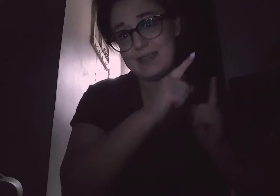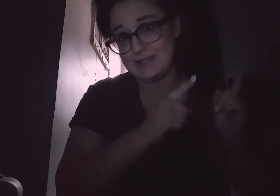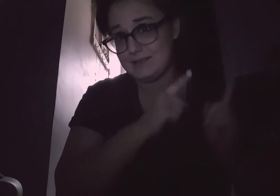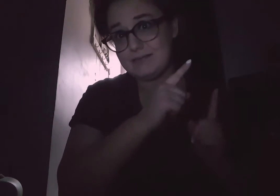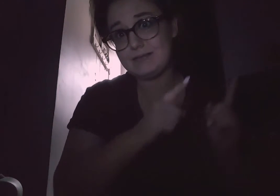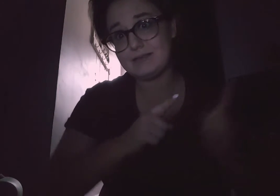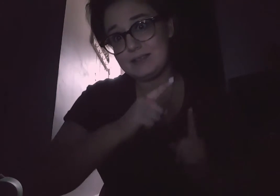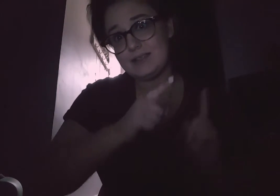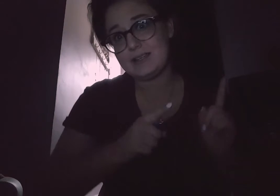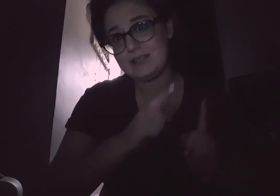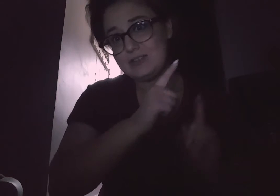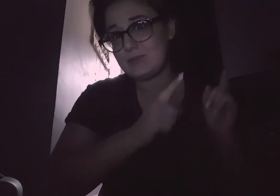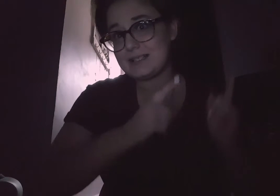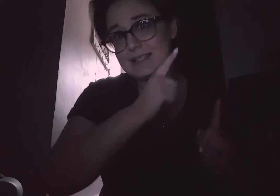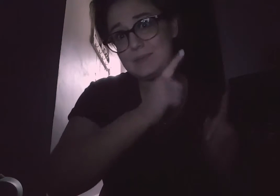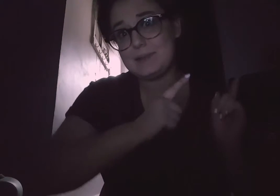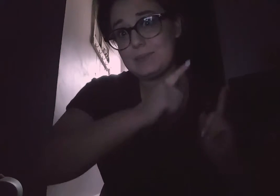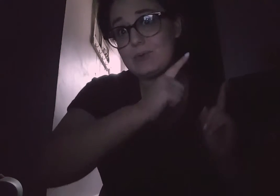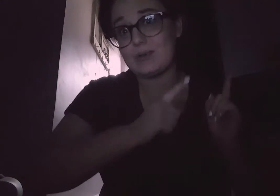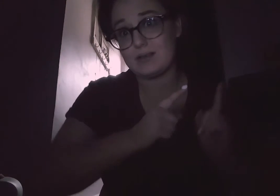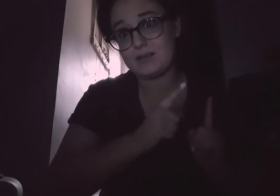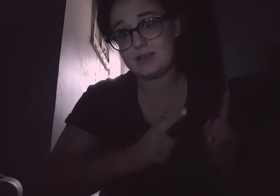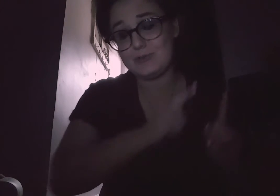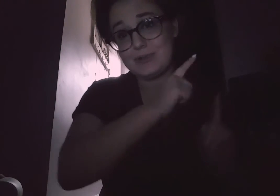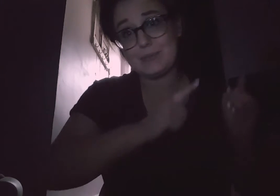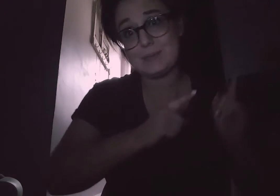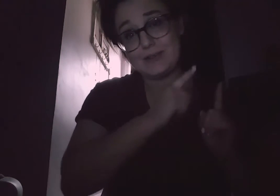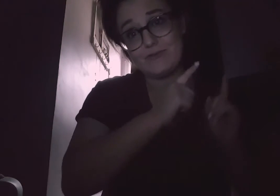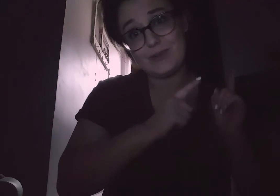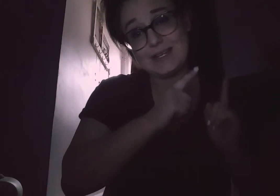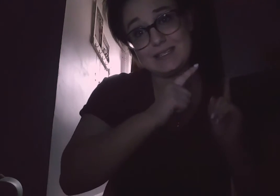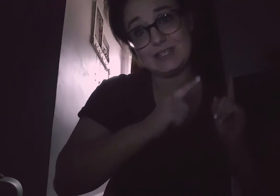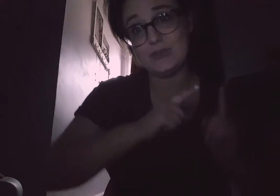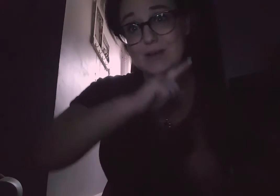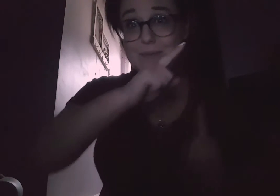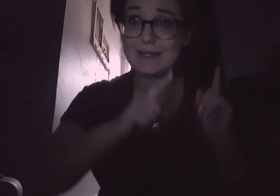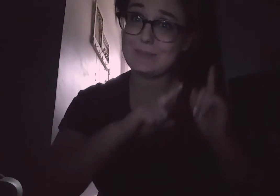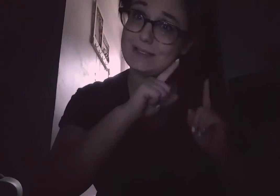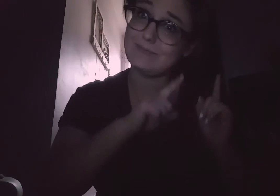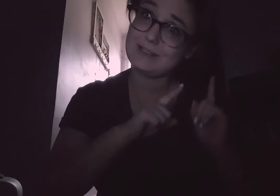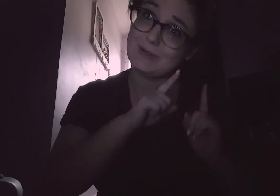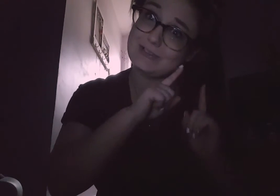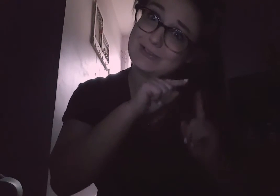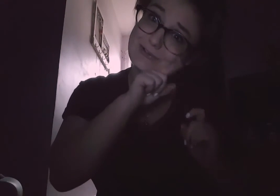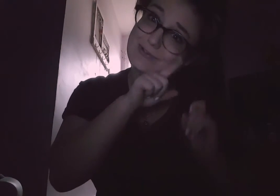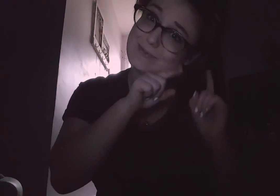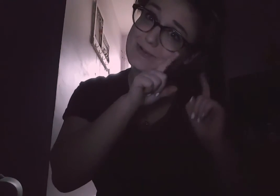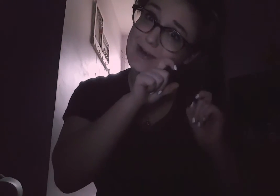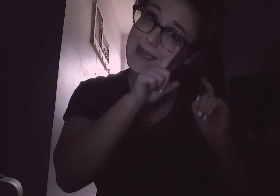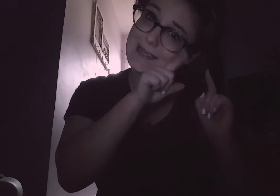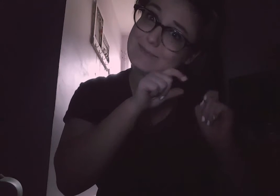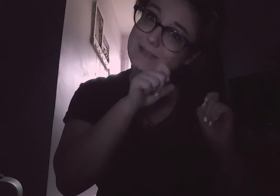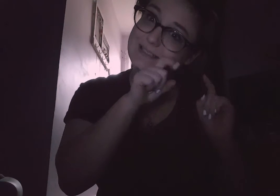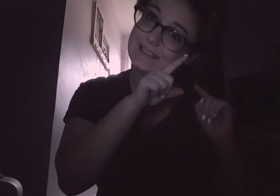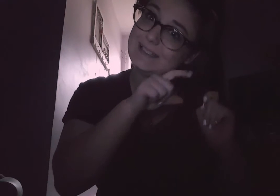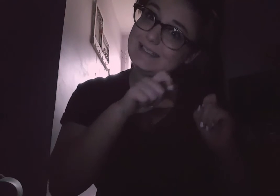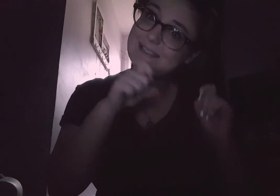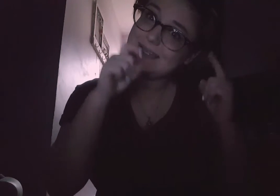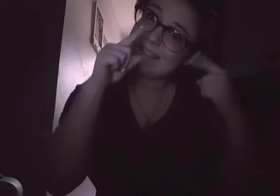me. And you want to see me more. And you want to be my friend. And you want to become a lovely monster. Subscribe. Just hit